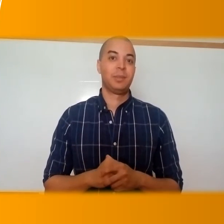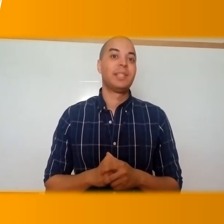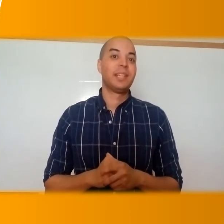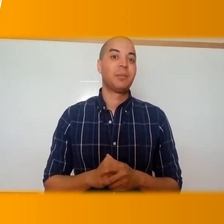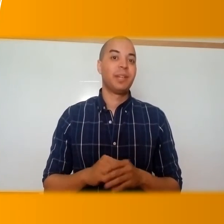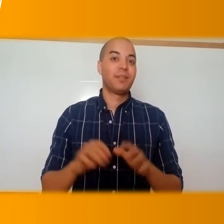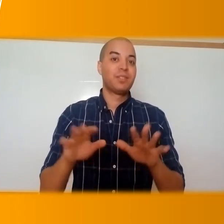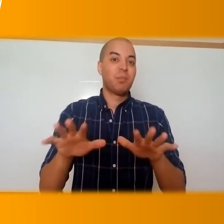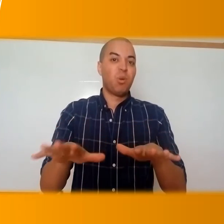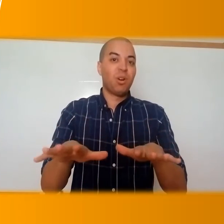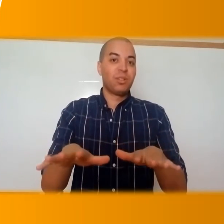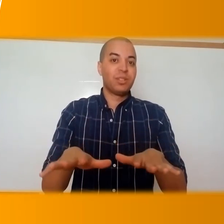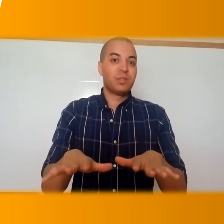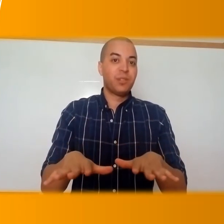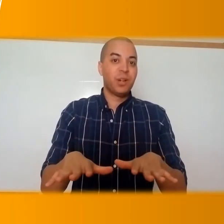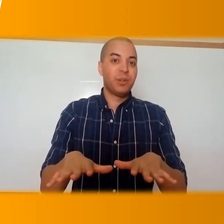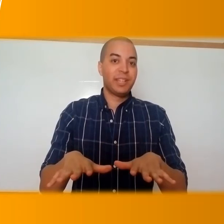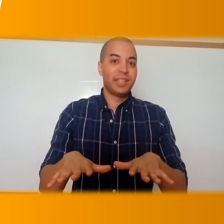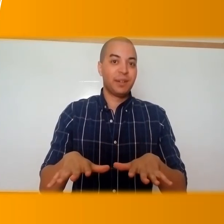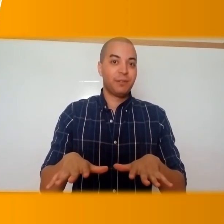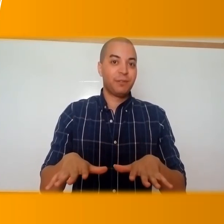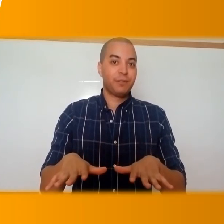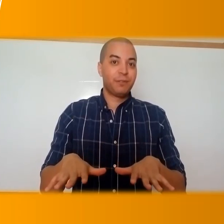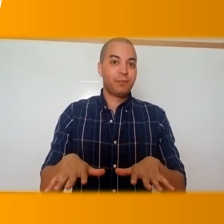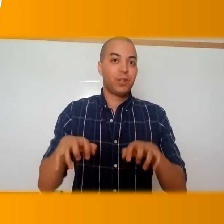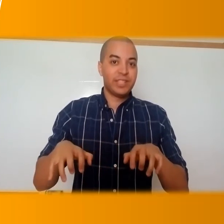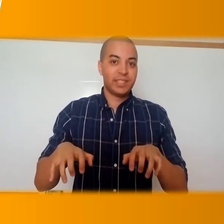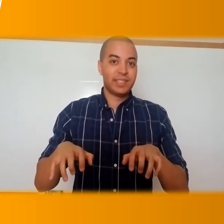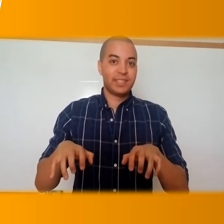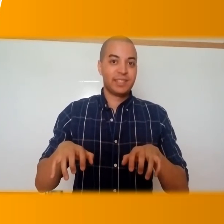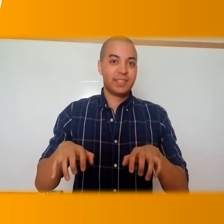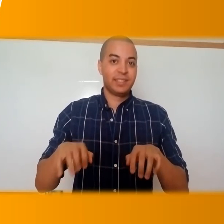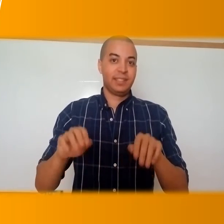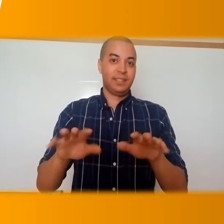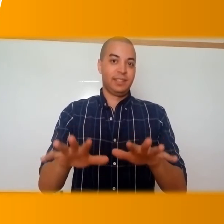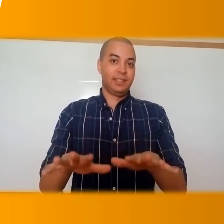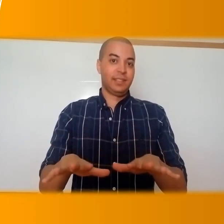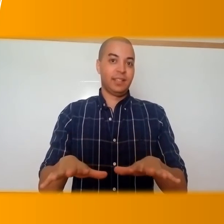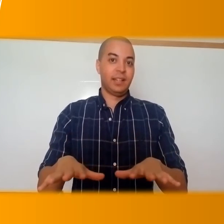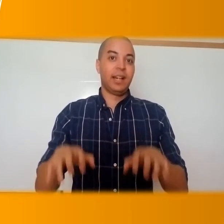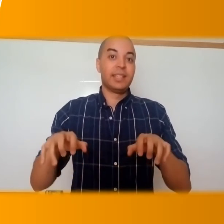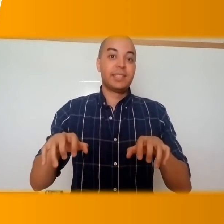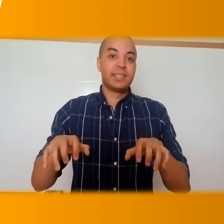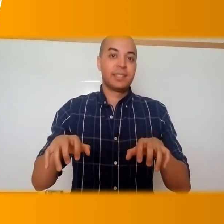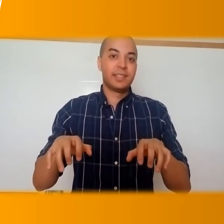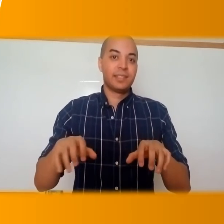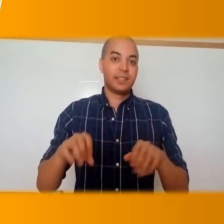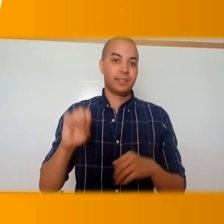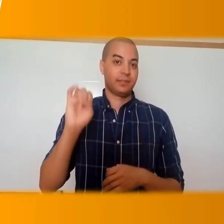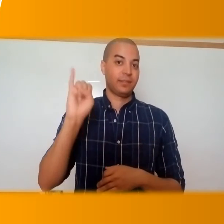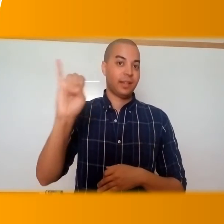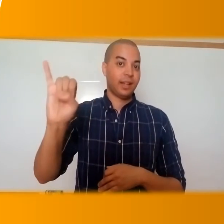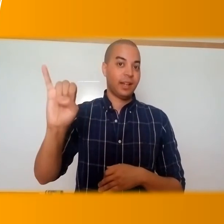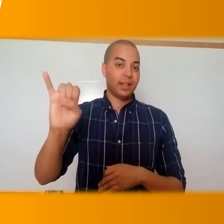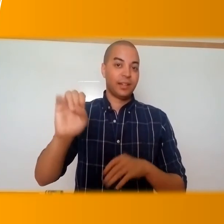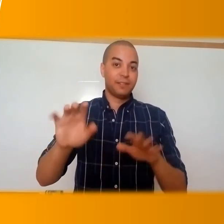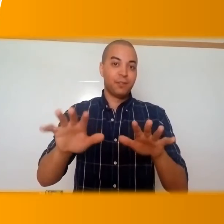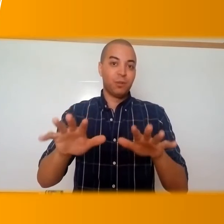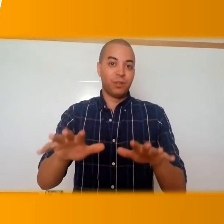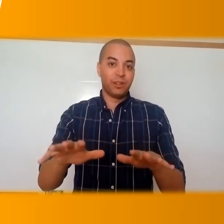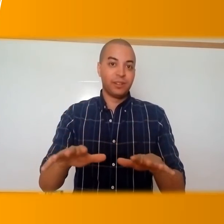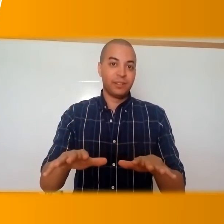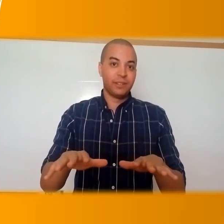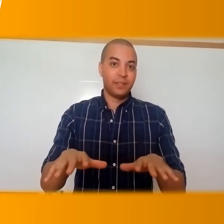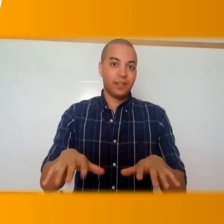Pretend like we have some water that's flowing and then it freezes. Ice. Ice. I